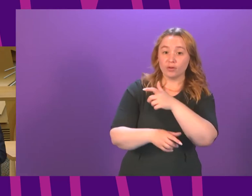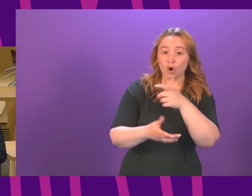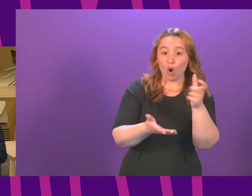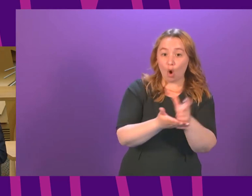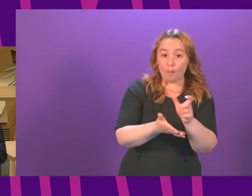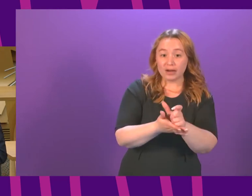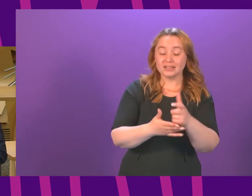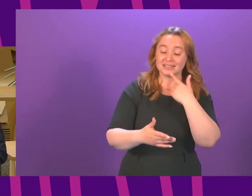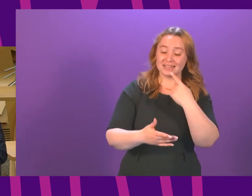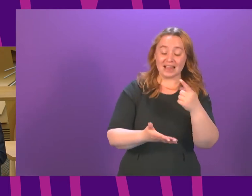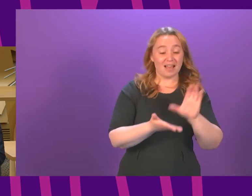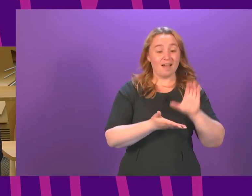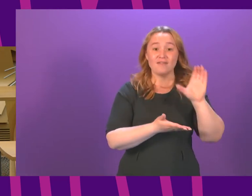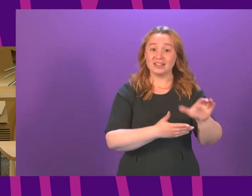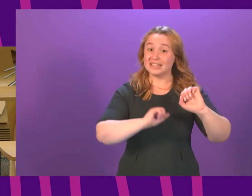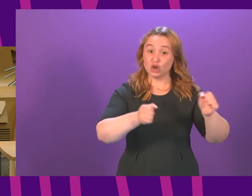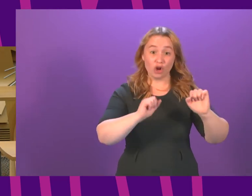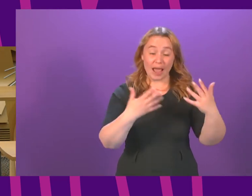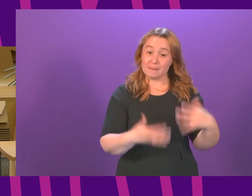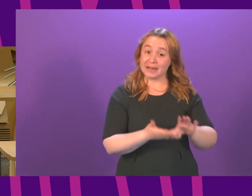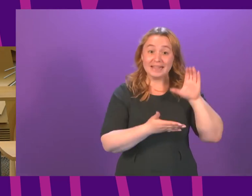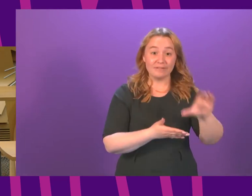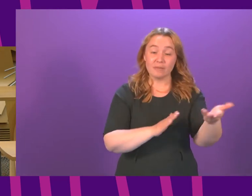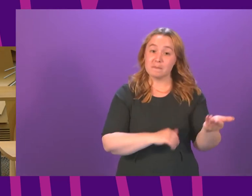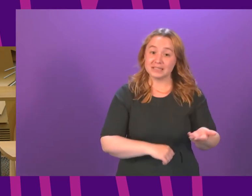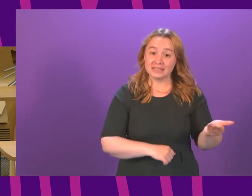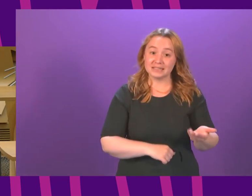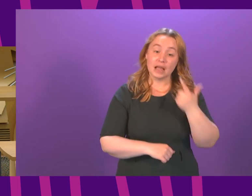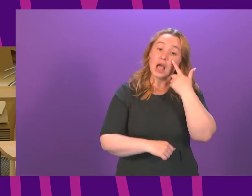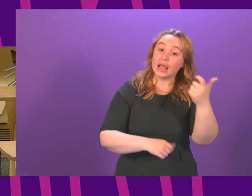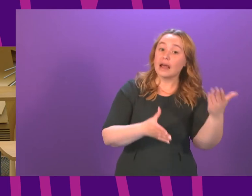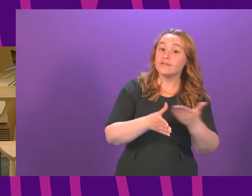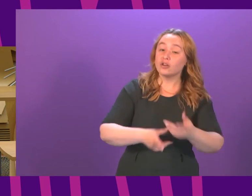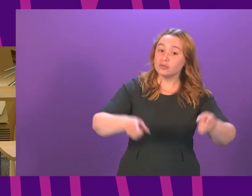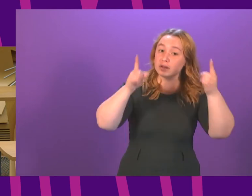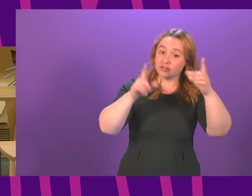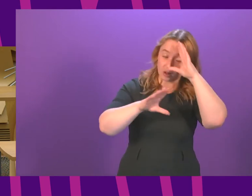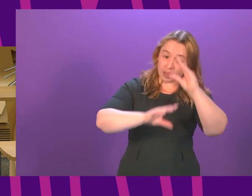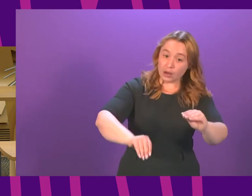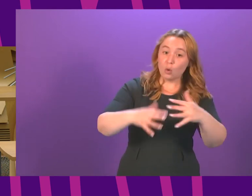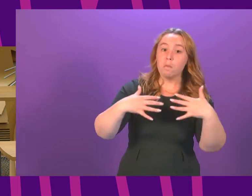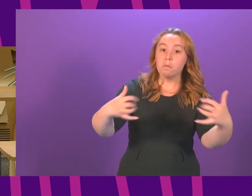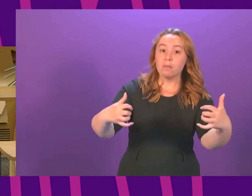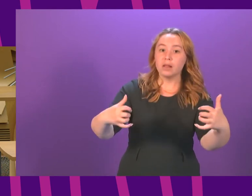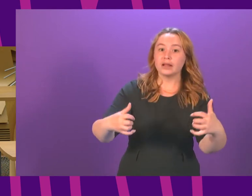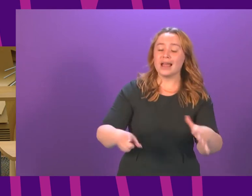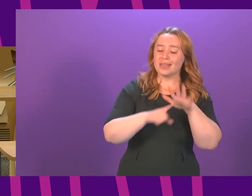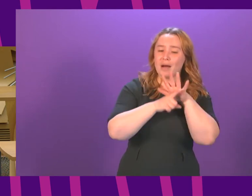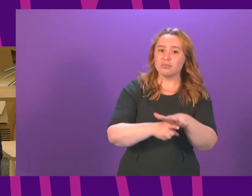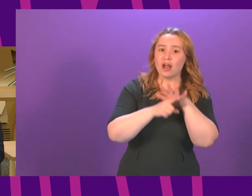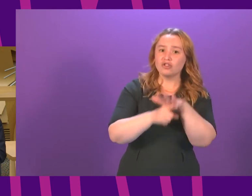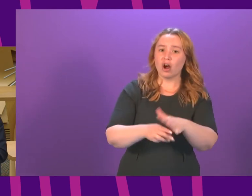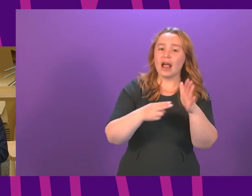delivered to businesses? Can the First Minister inform the public what evidence there is of an imminent severe pressure